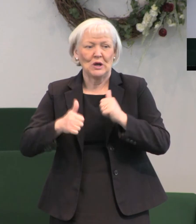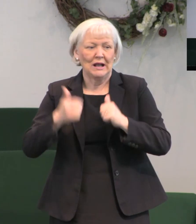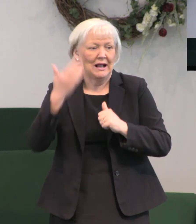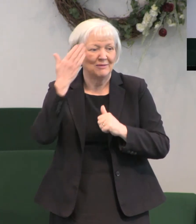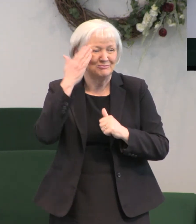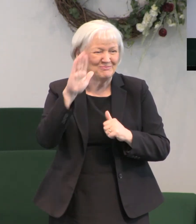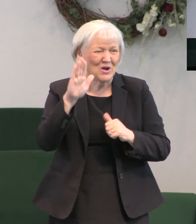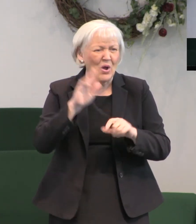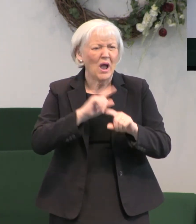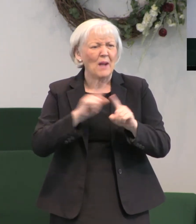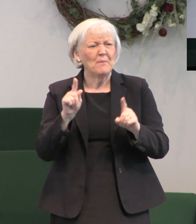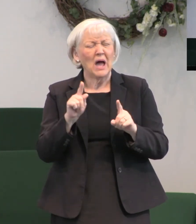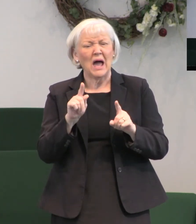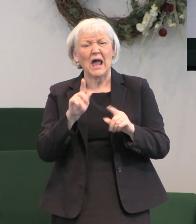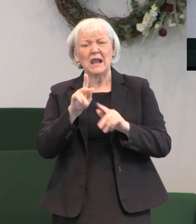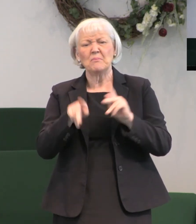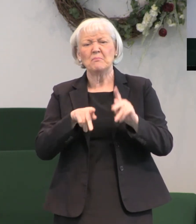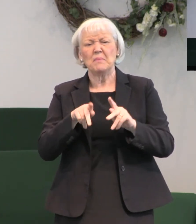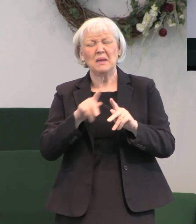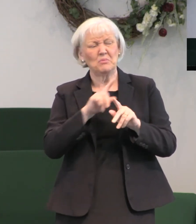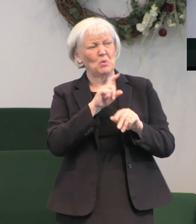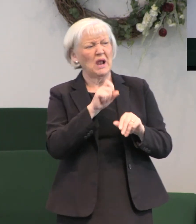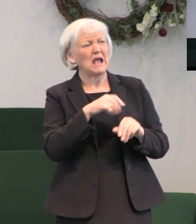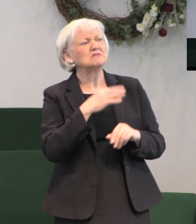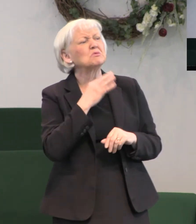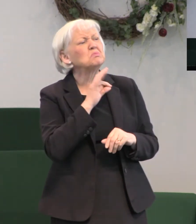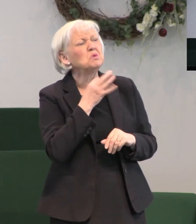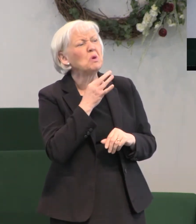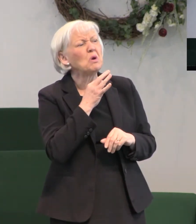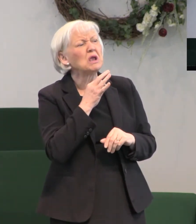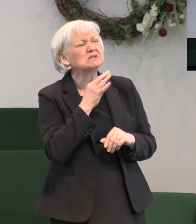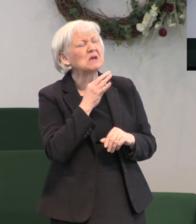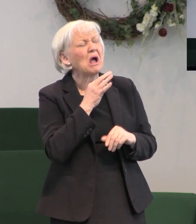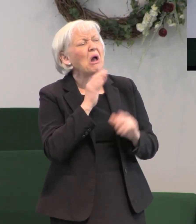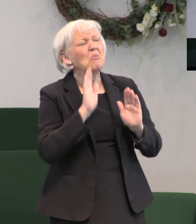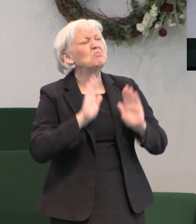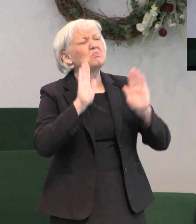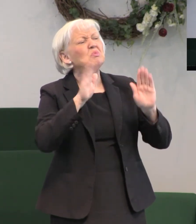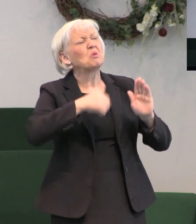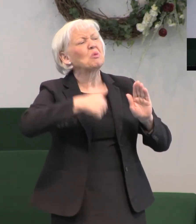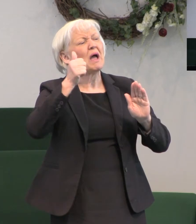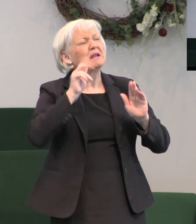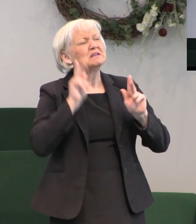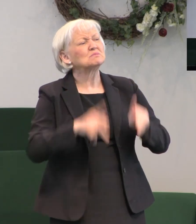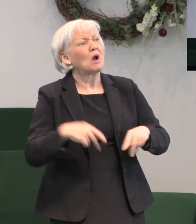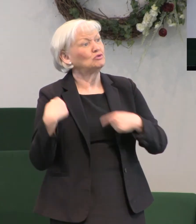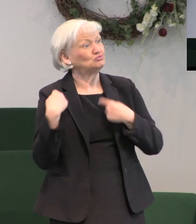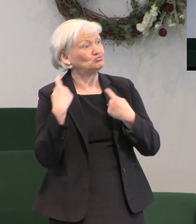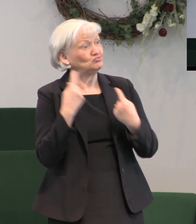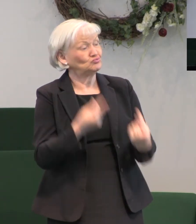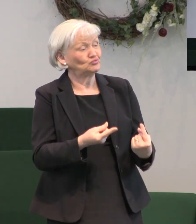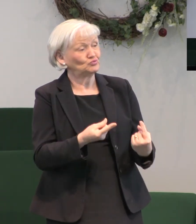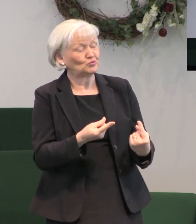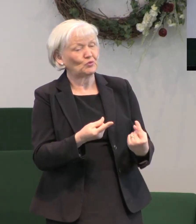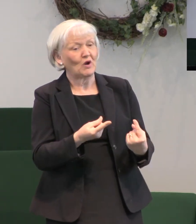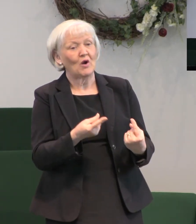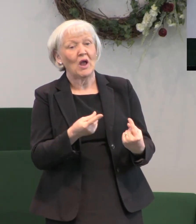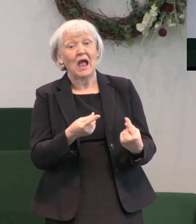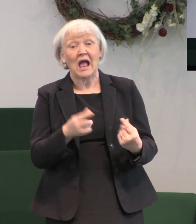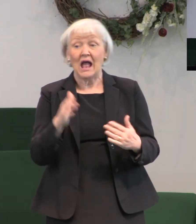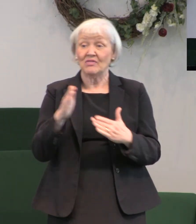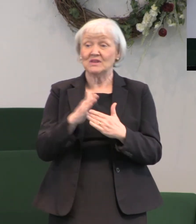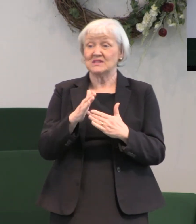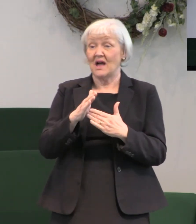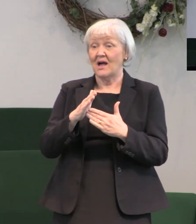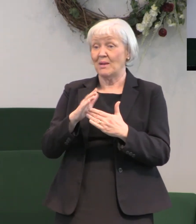But people were asked the question, who was the greatest person of all time? This is the top five.